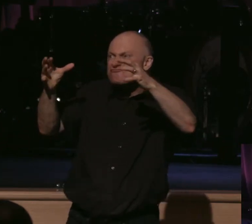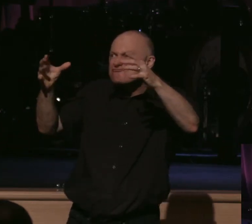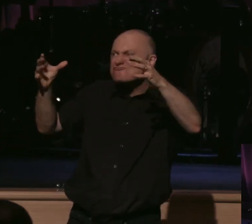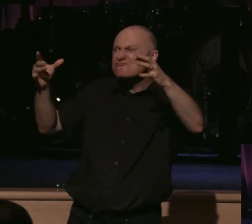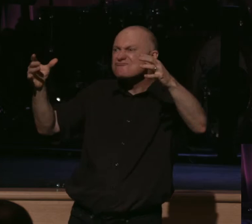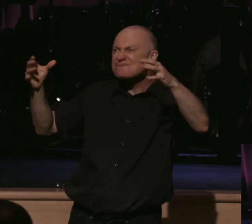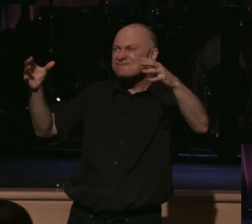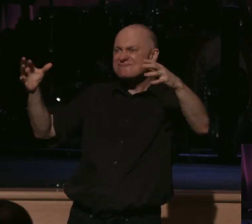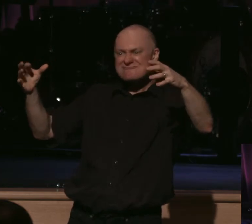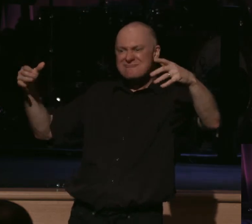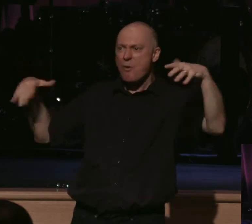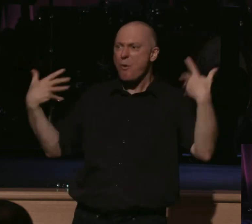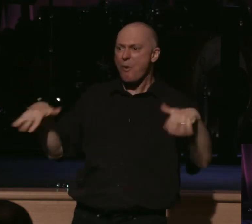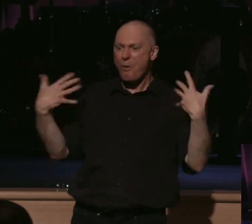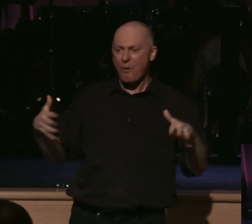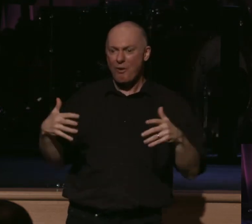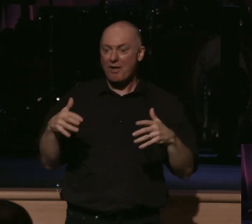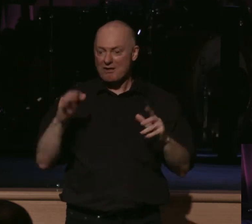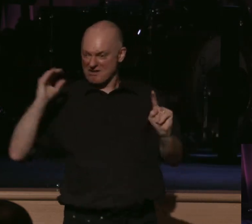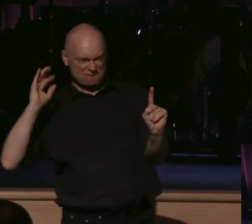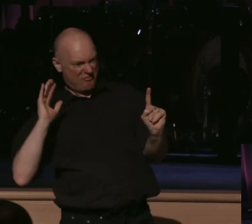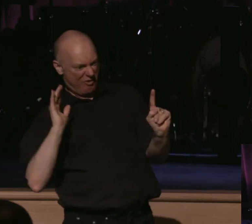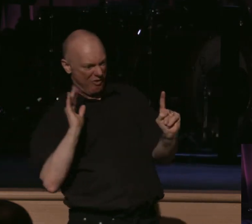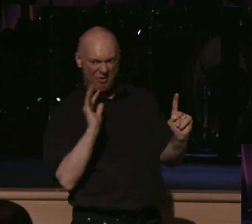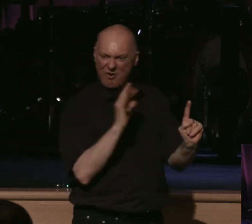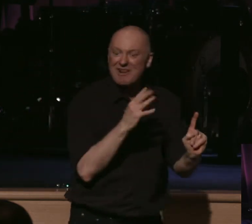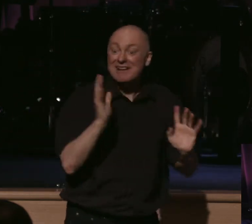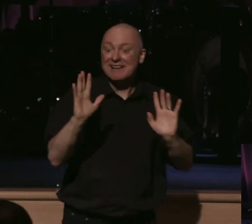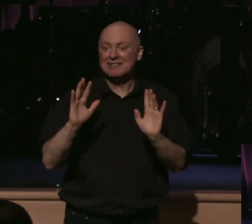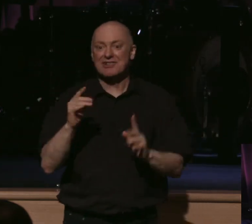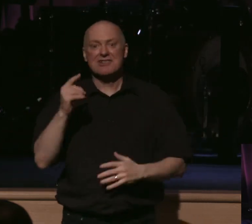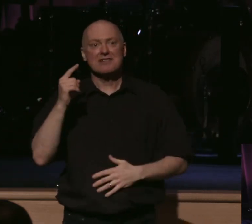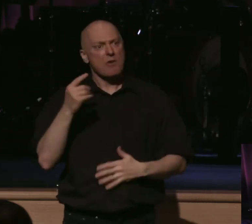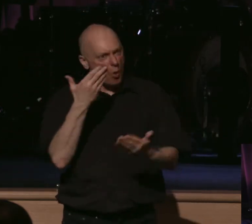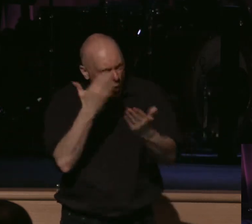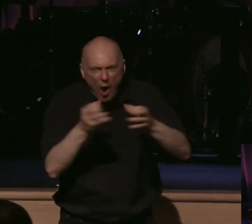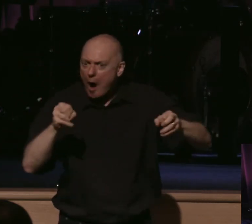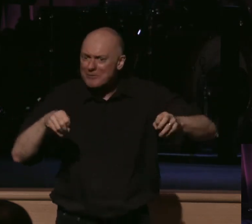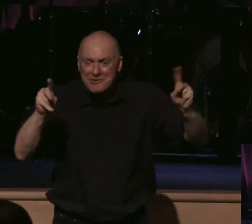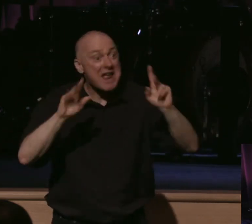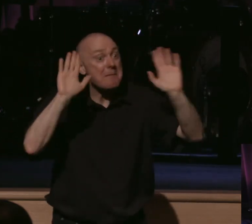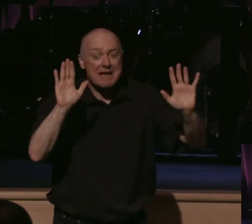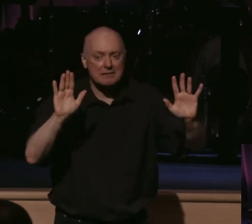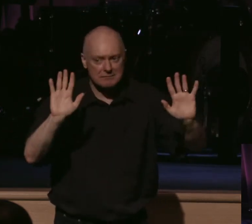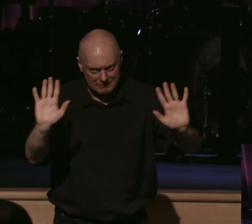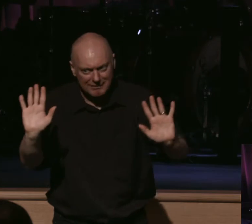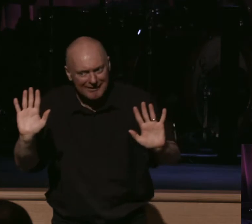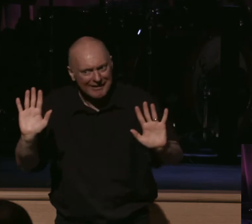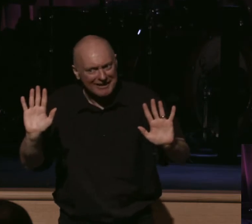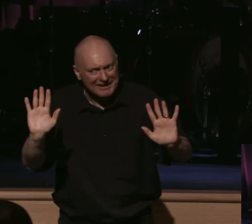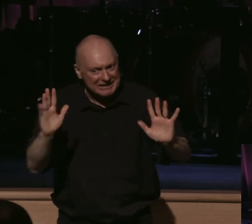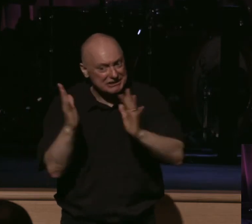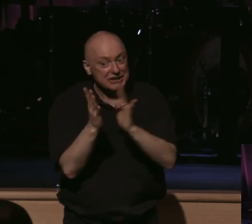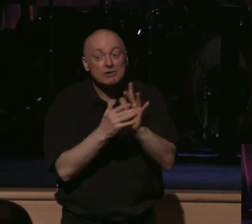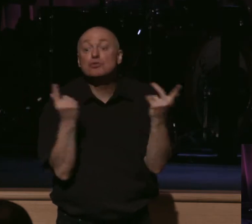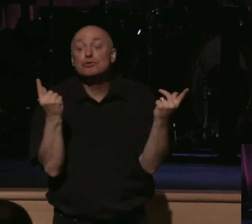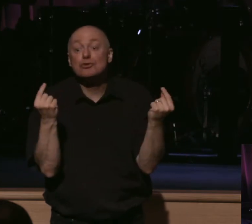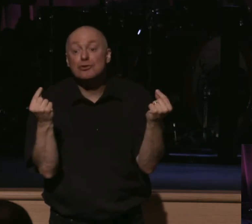the circle of this rabbi called Jesus. So you'd think this opportunity was amazing, right? Well, in the case of Jesus, the answer